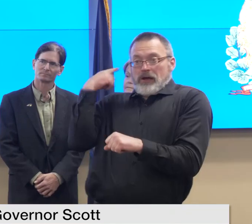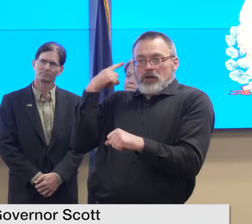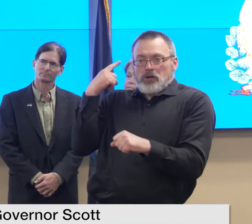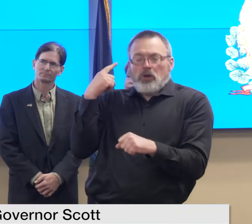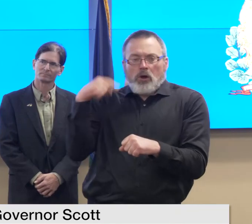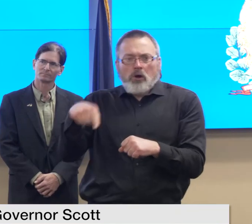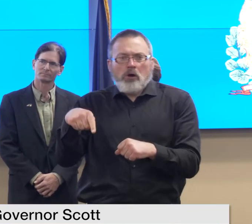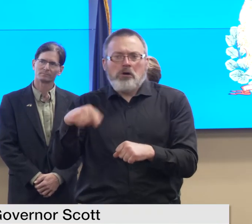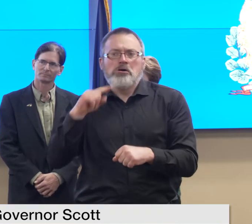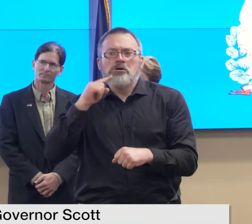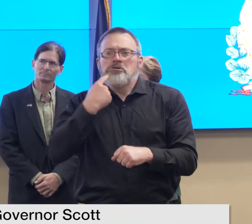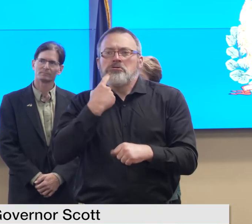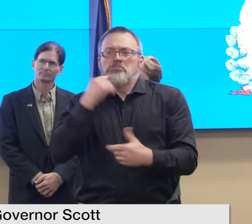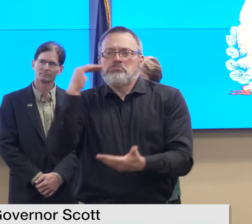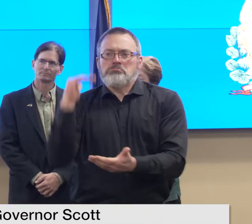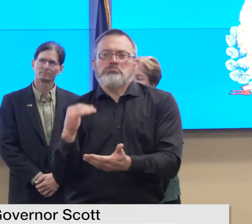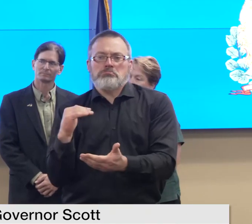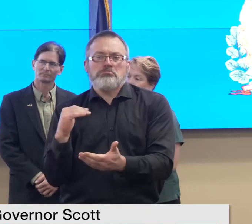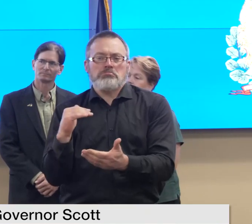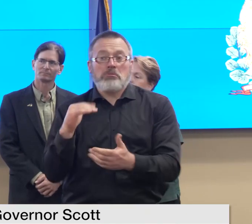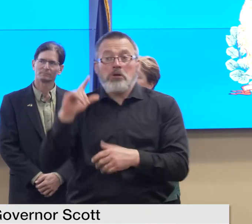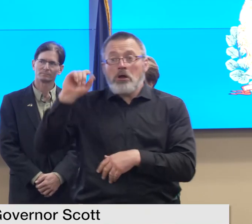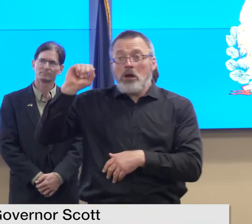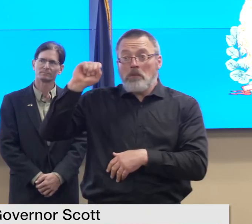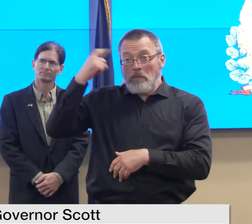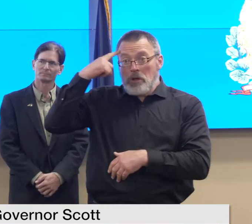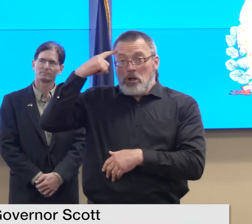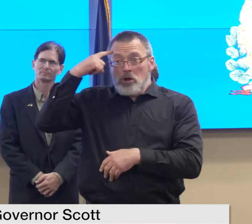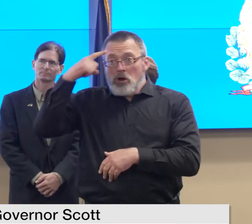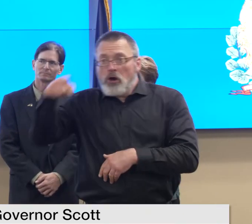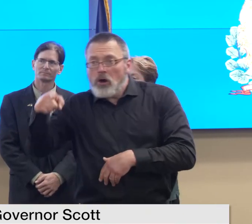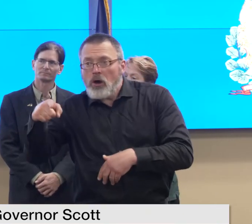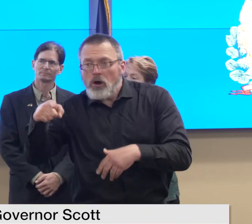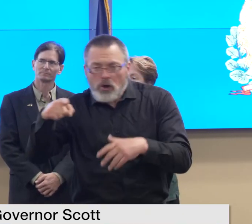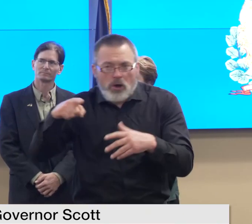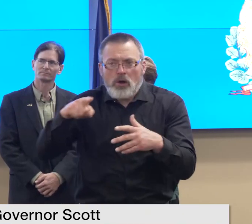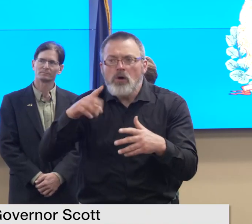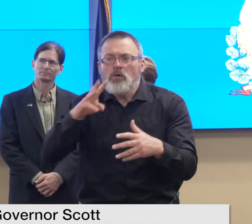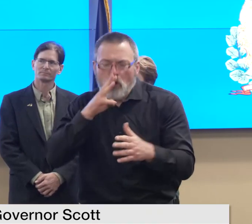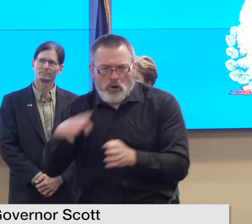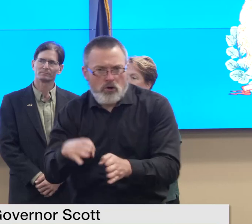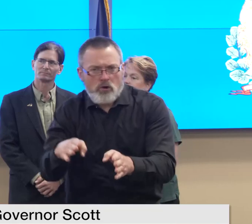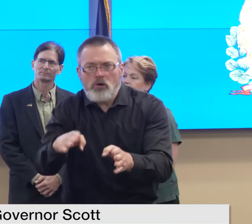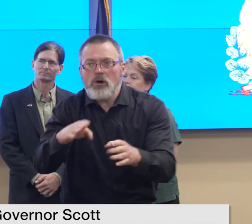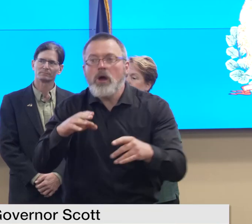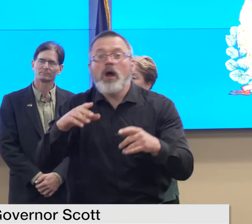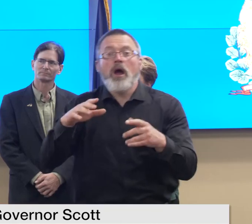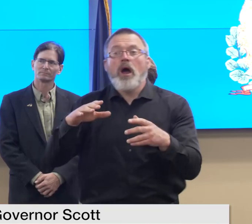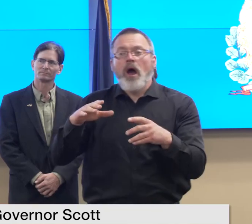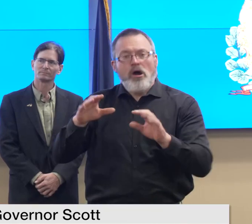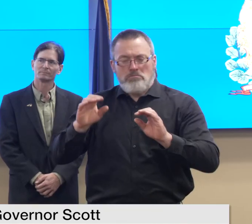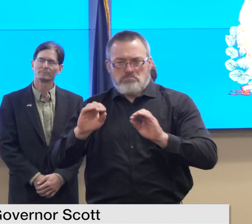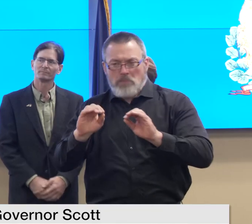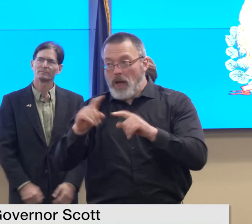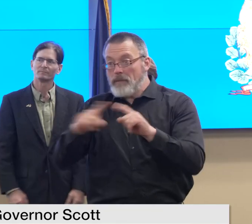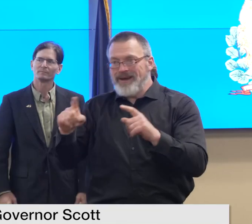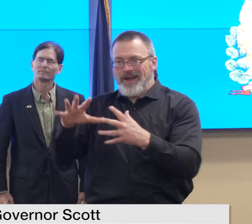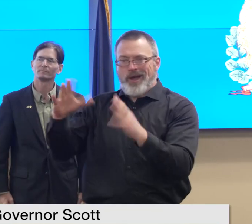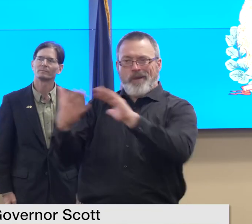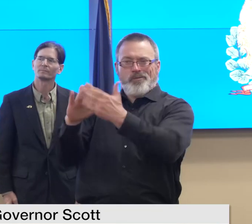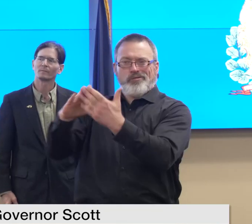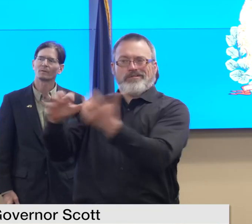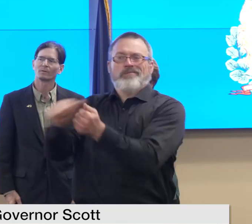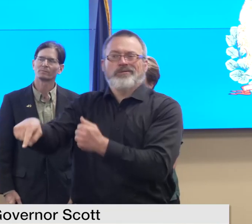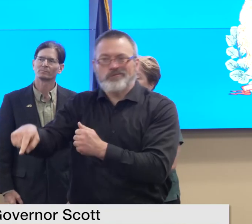the damage in the communities is significant the morning after the storm there were 54 state